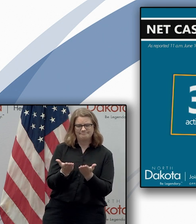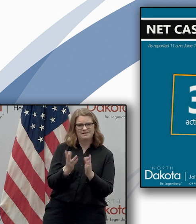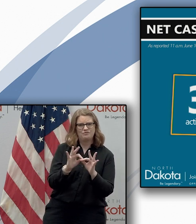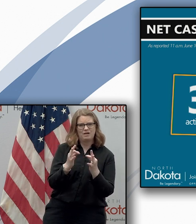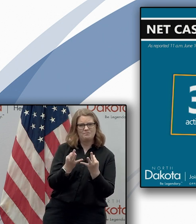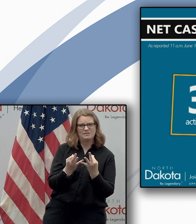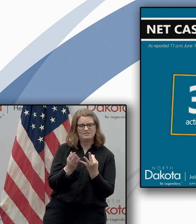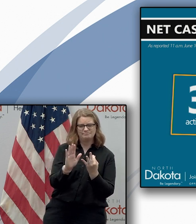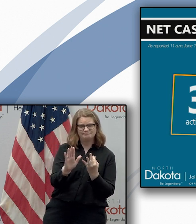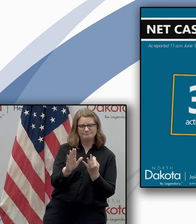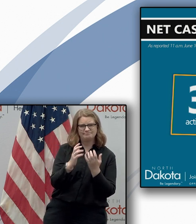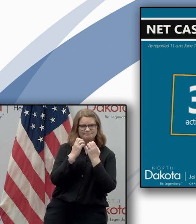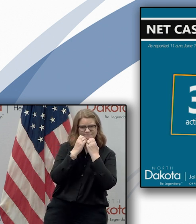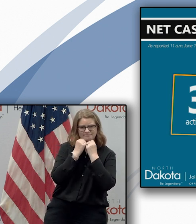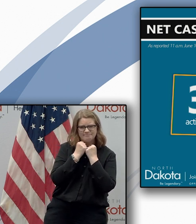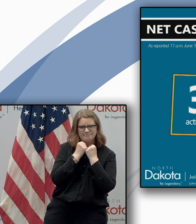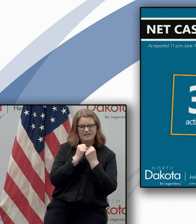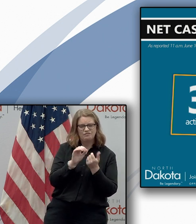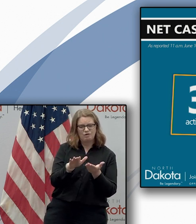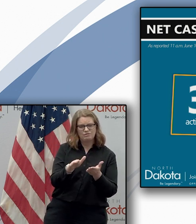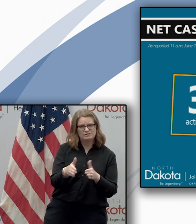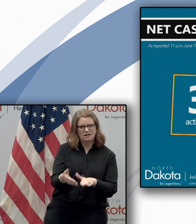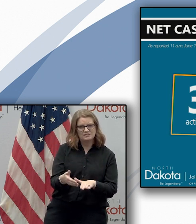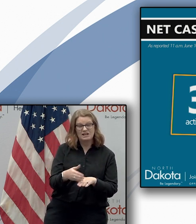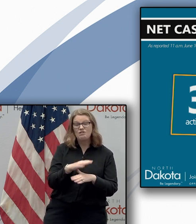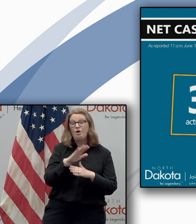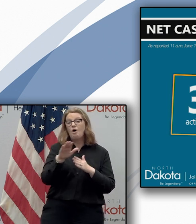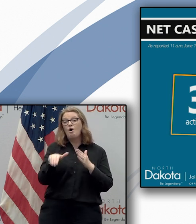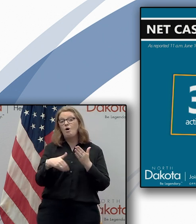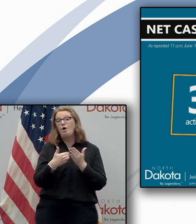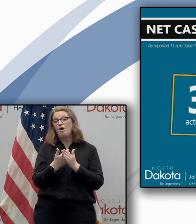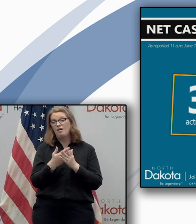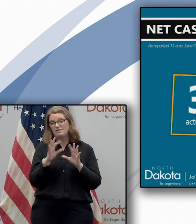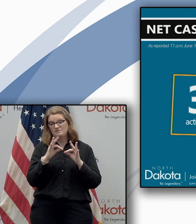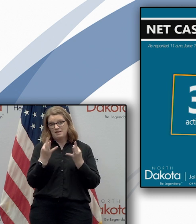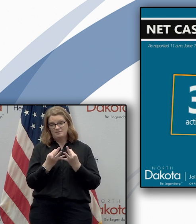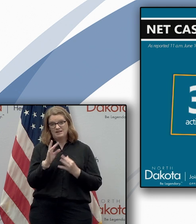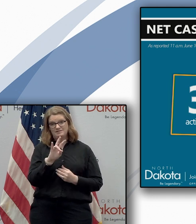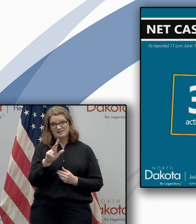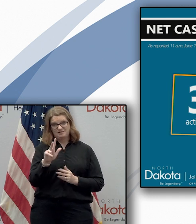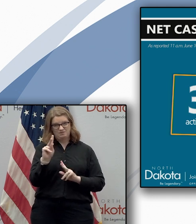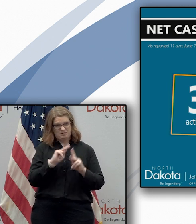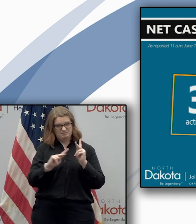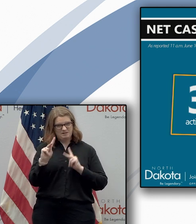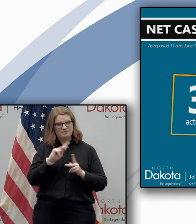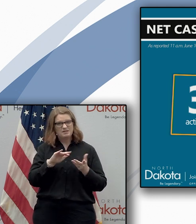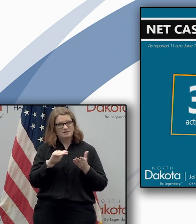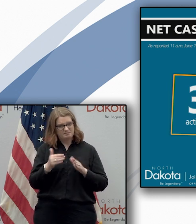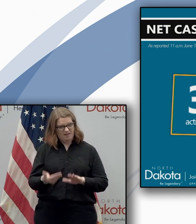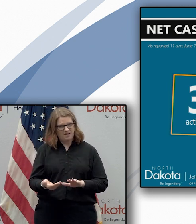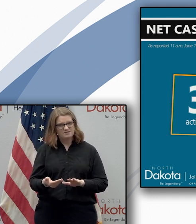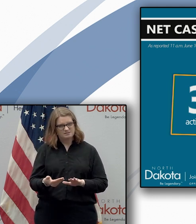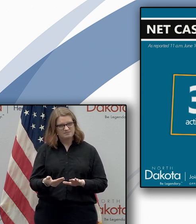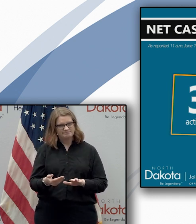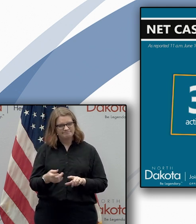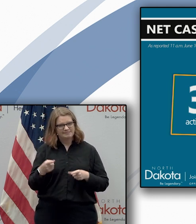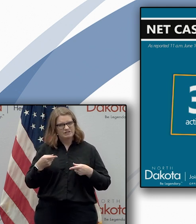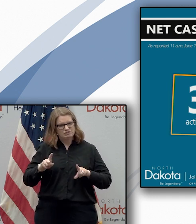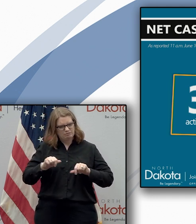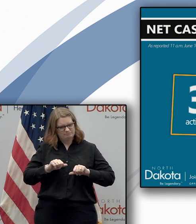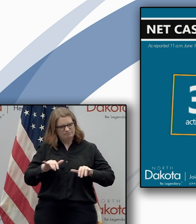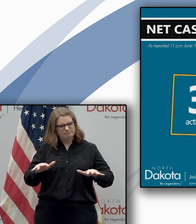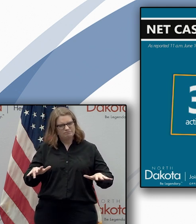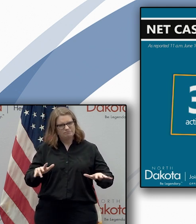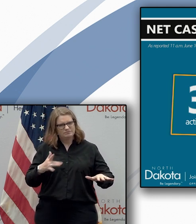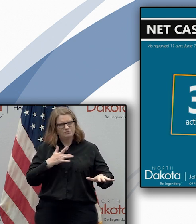and her loved ones over her loss and all the loved ones of those 73 individuals who've passed with covet during this this pandemic